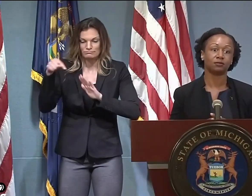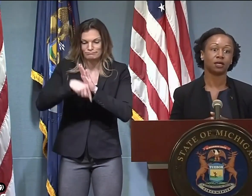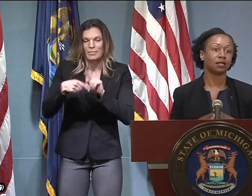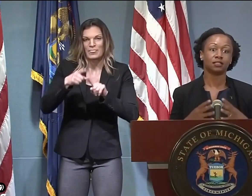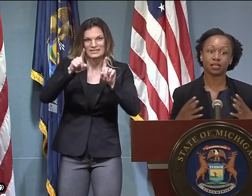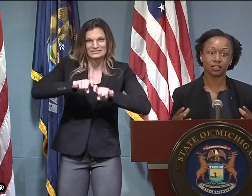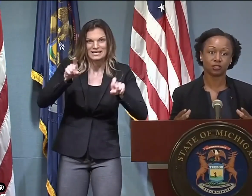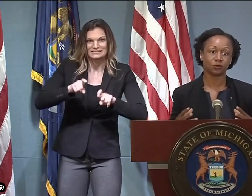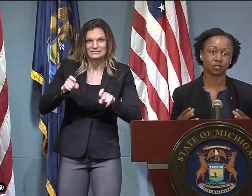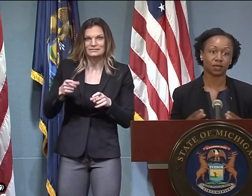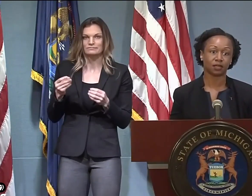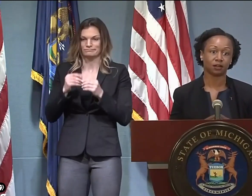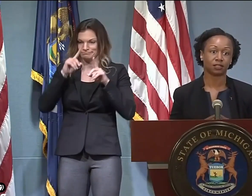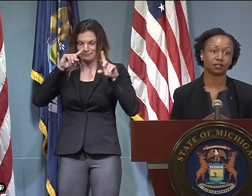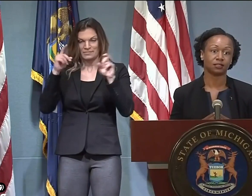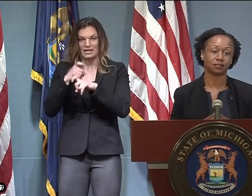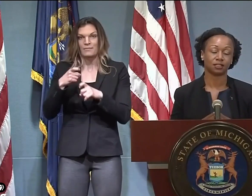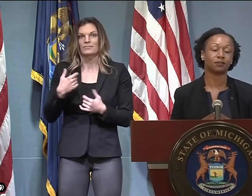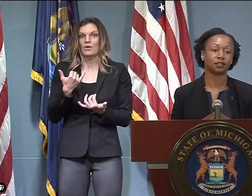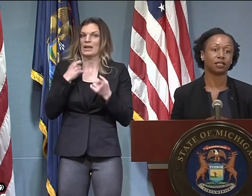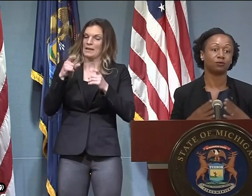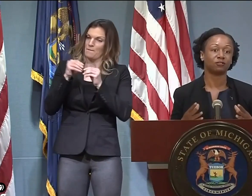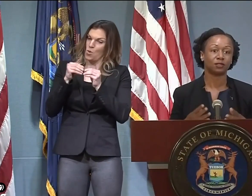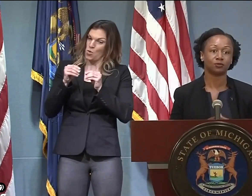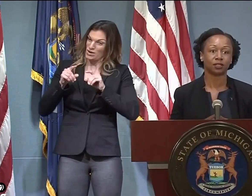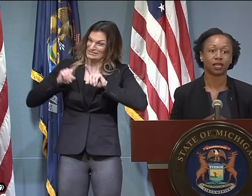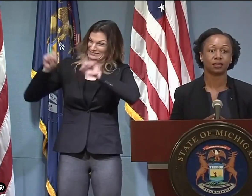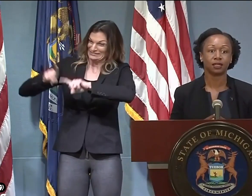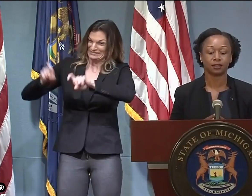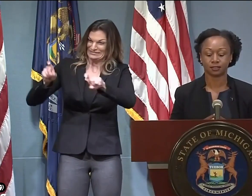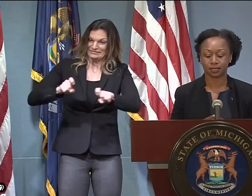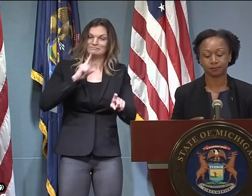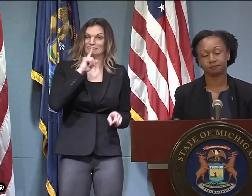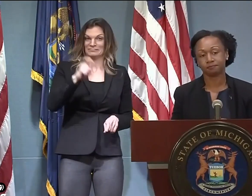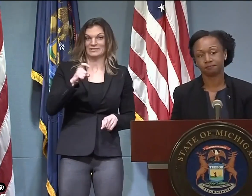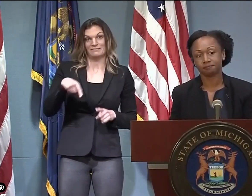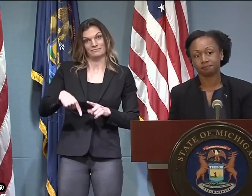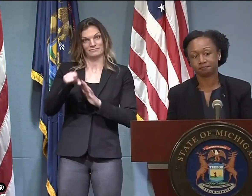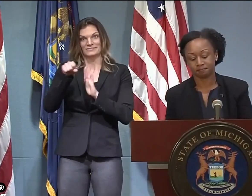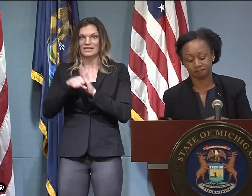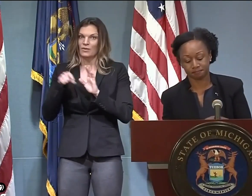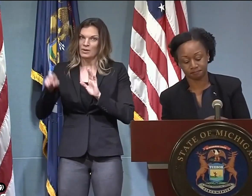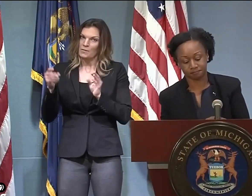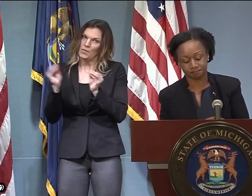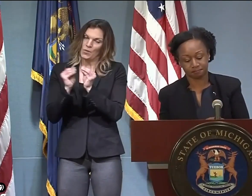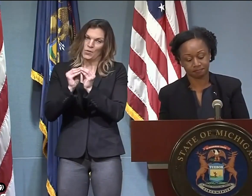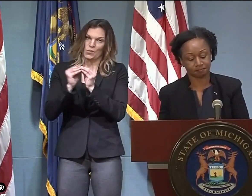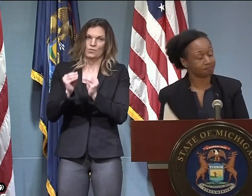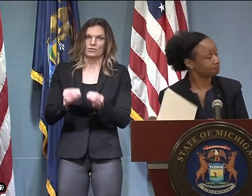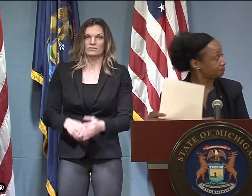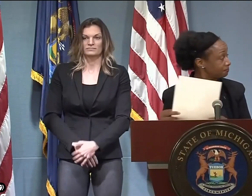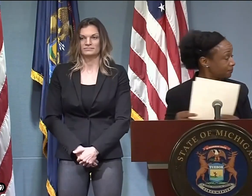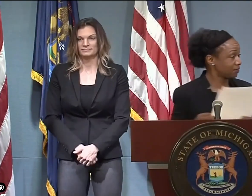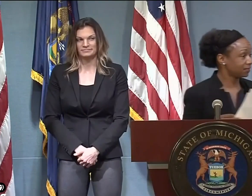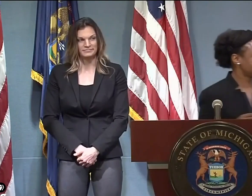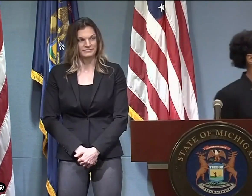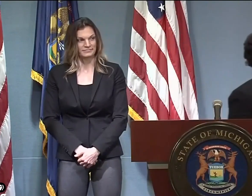the characteristics of them. But there's no question we need to continue to expand our testing significantly, and we've been doing that in the state.